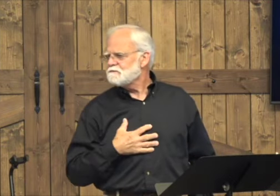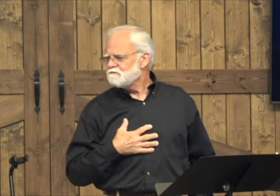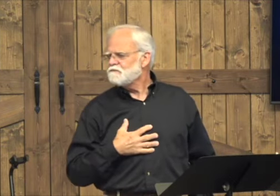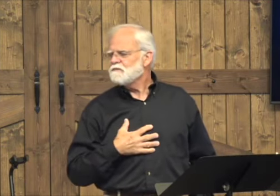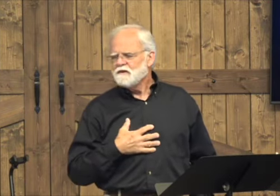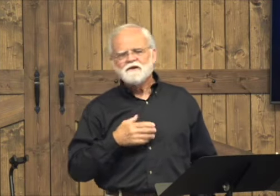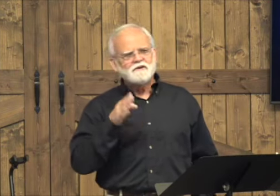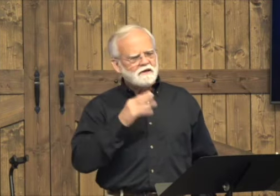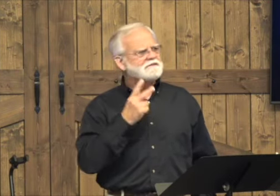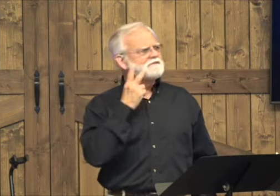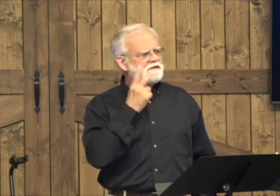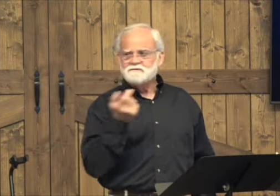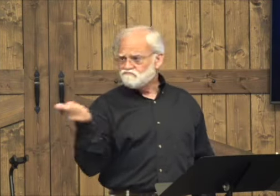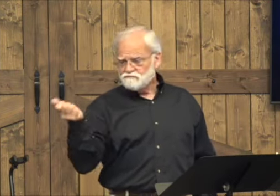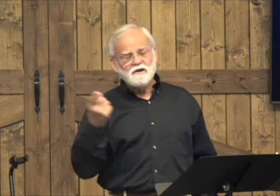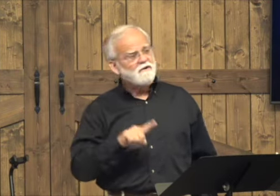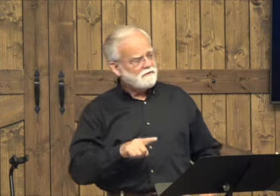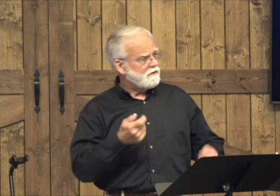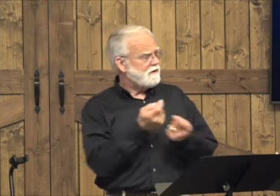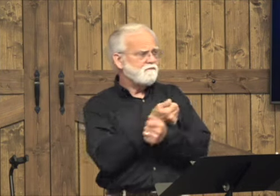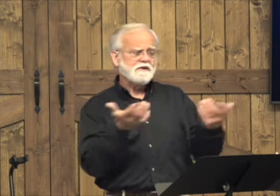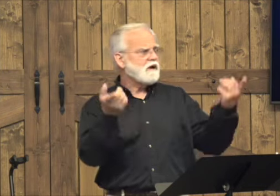But we have sin and God sees them.